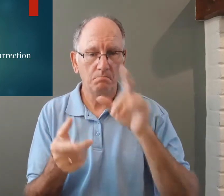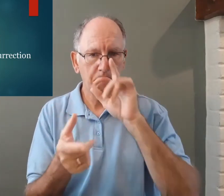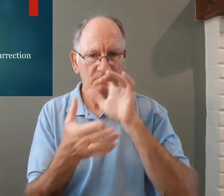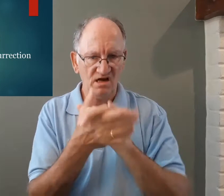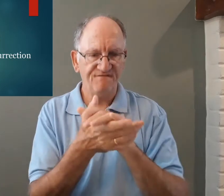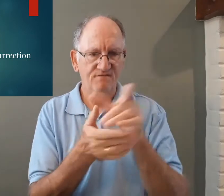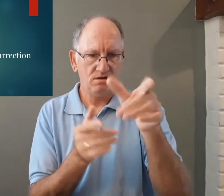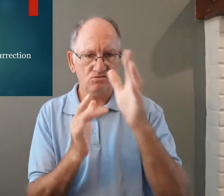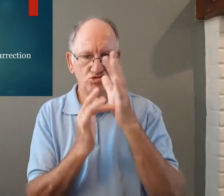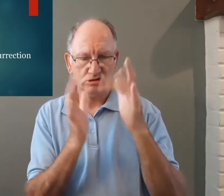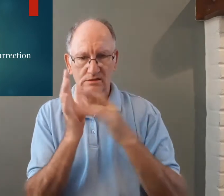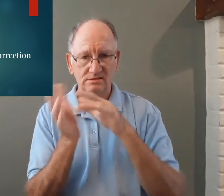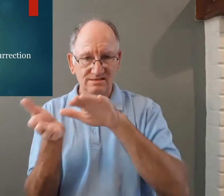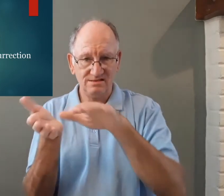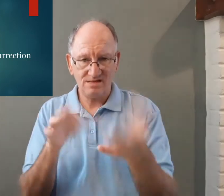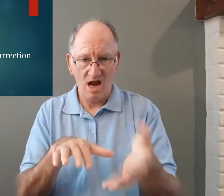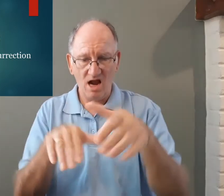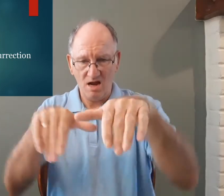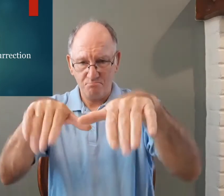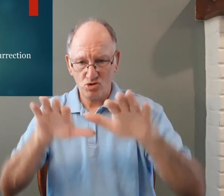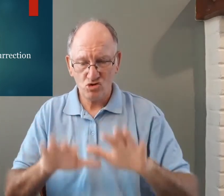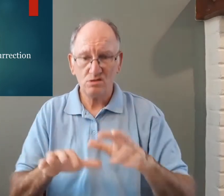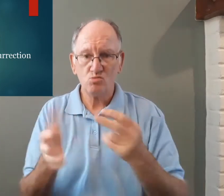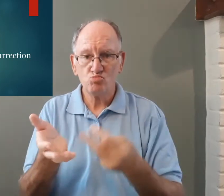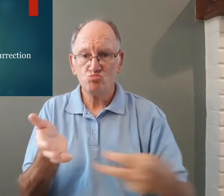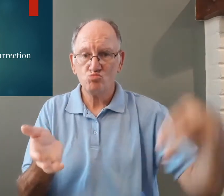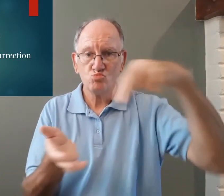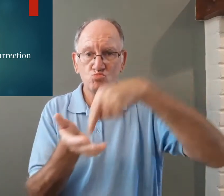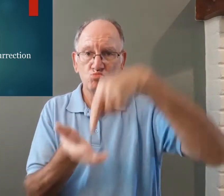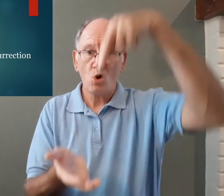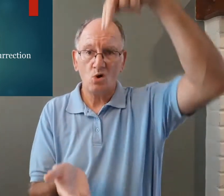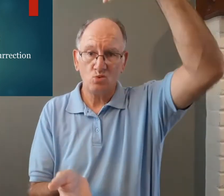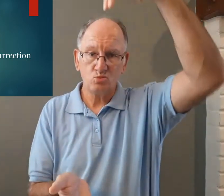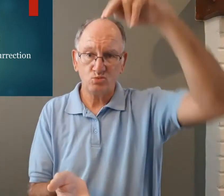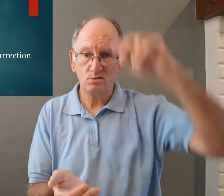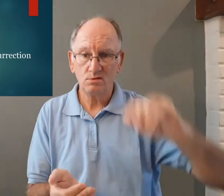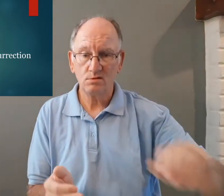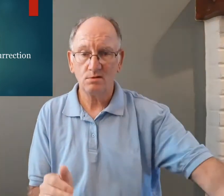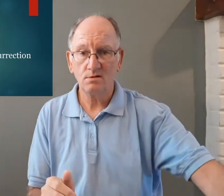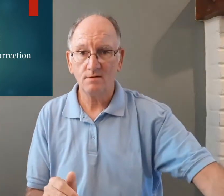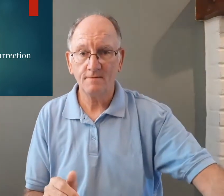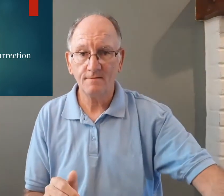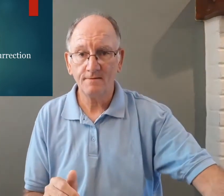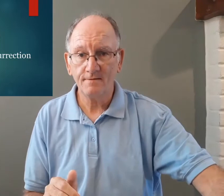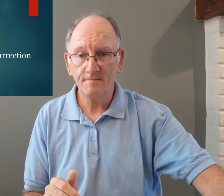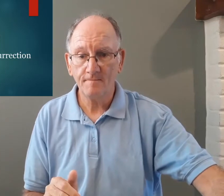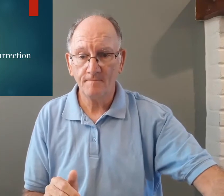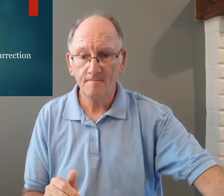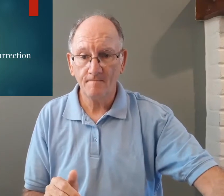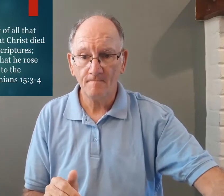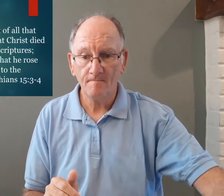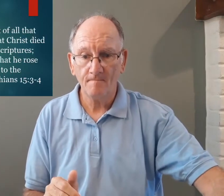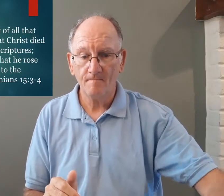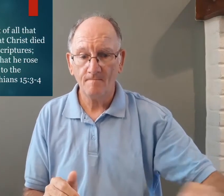that our faith is that we believe that Jesus Christ died was buried and rose again